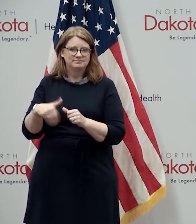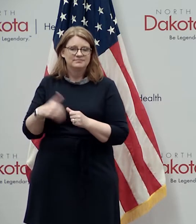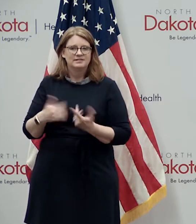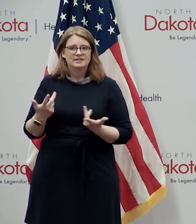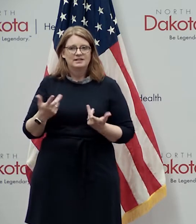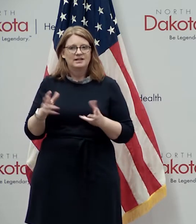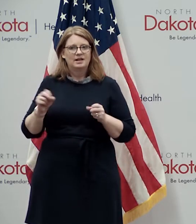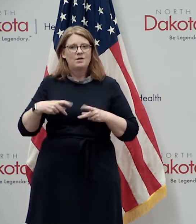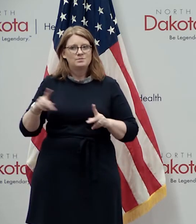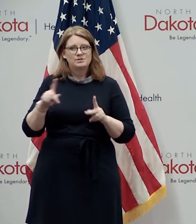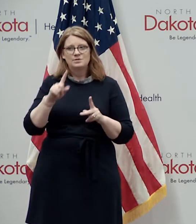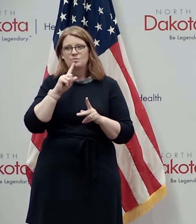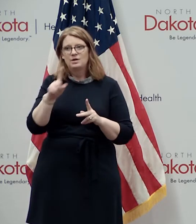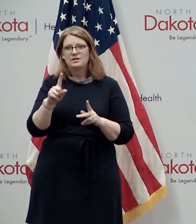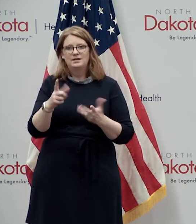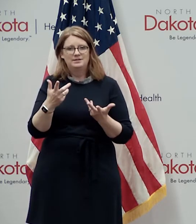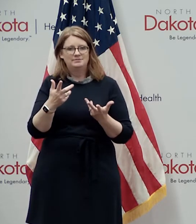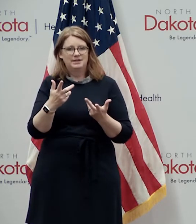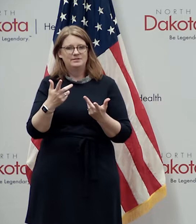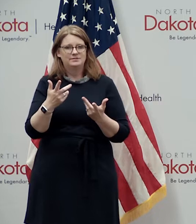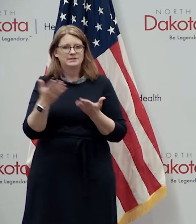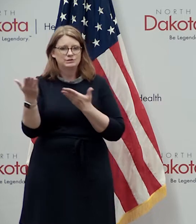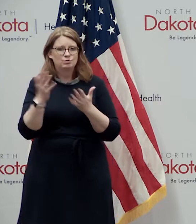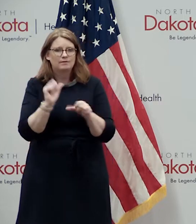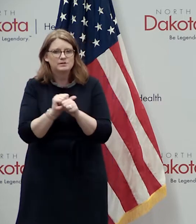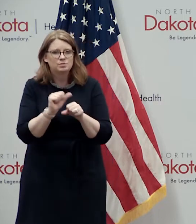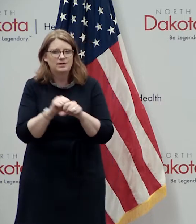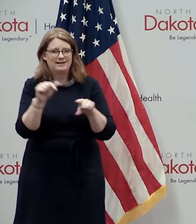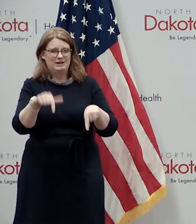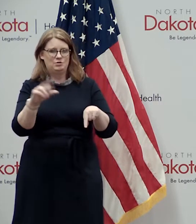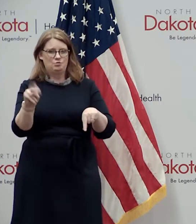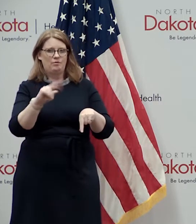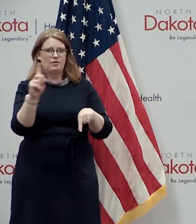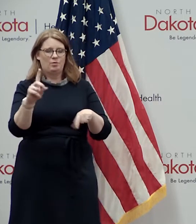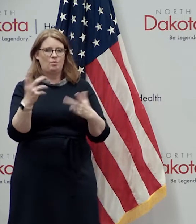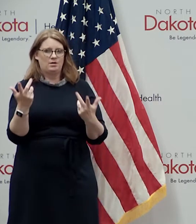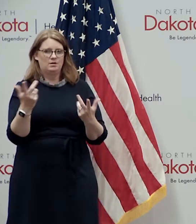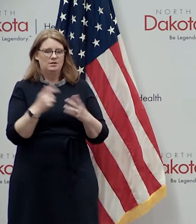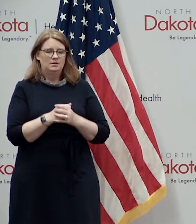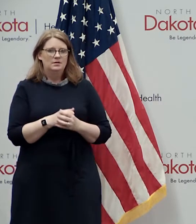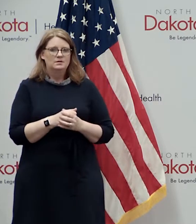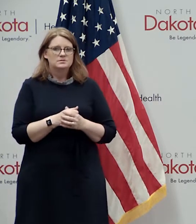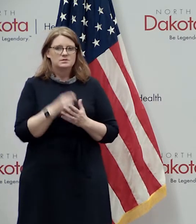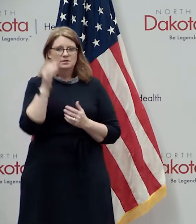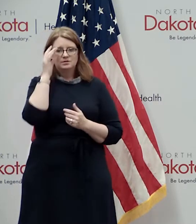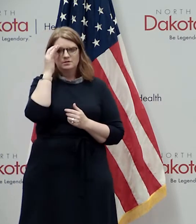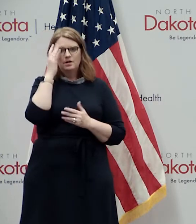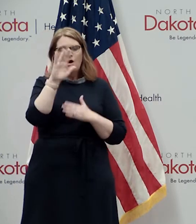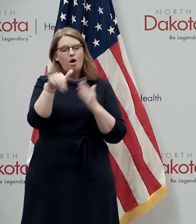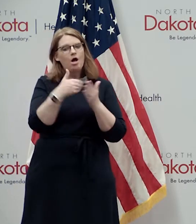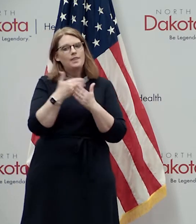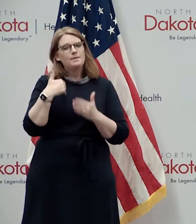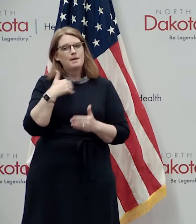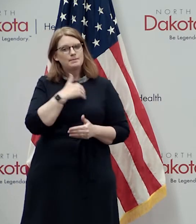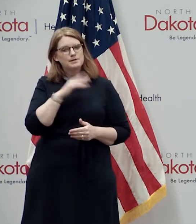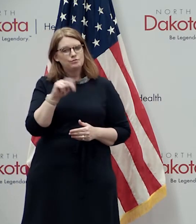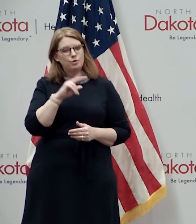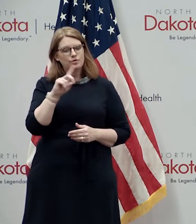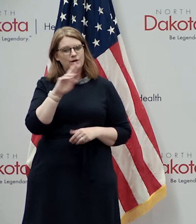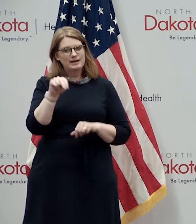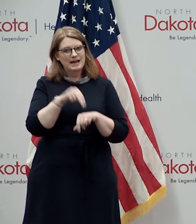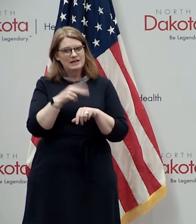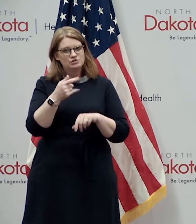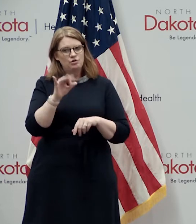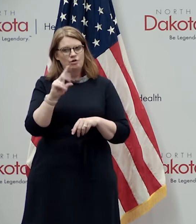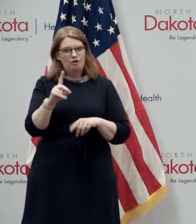opportunity to do some really purpose-filled service work right here in north dakota so thank you to all the members of the north dakota national guard and